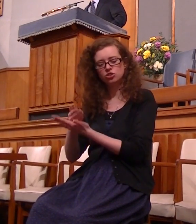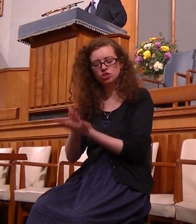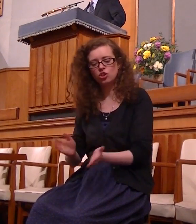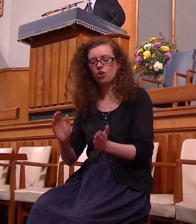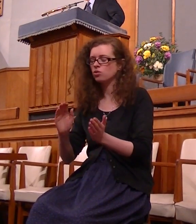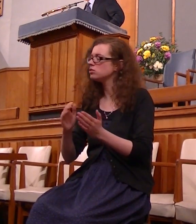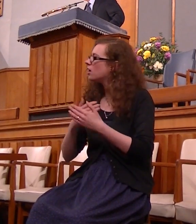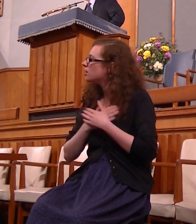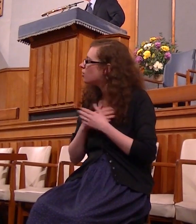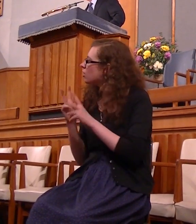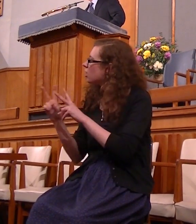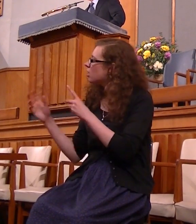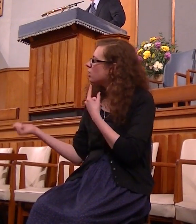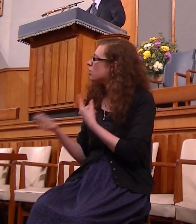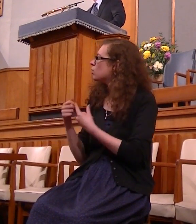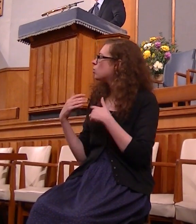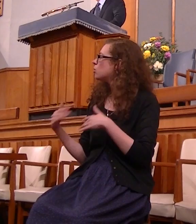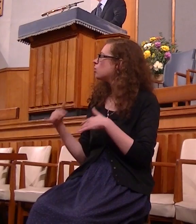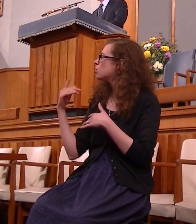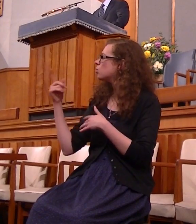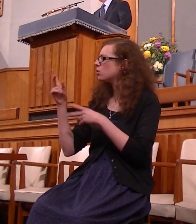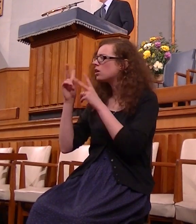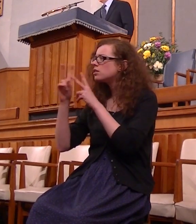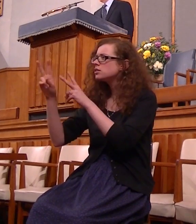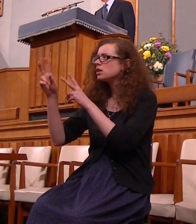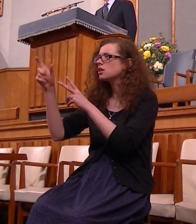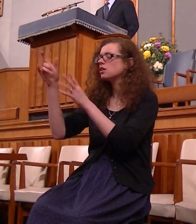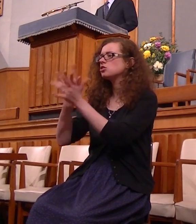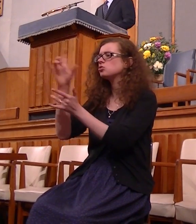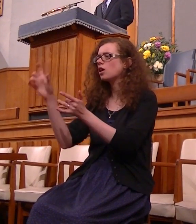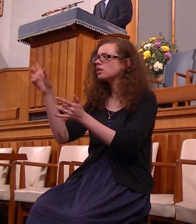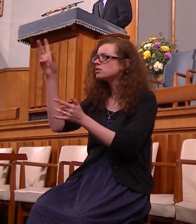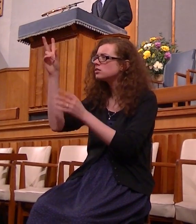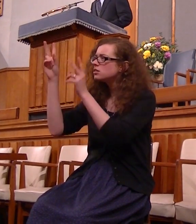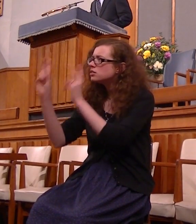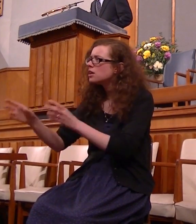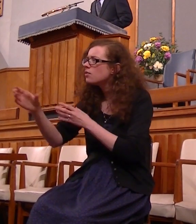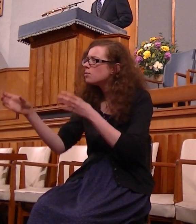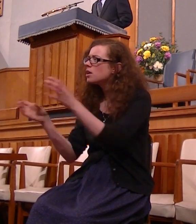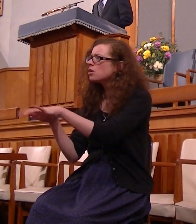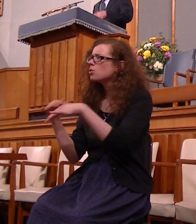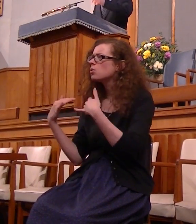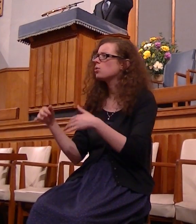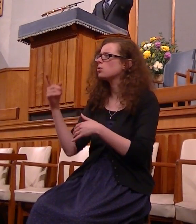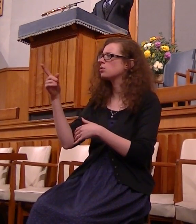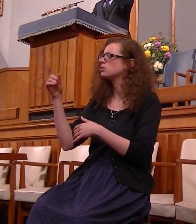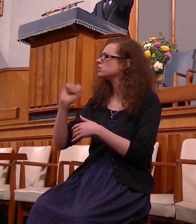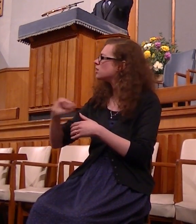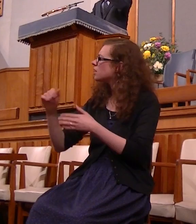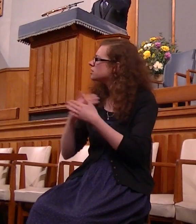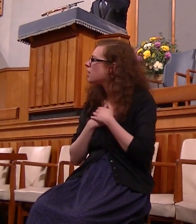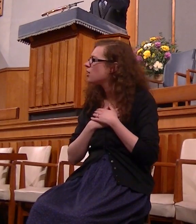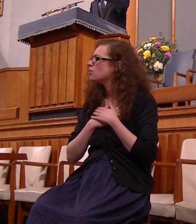and I see Christ dying on the cross of Calvary and I see all the love of God and I see that